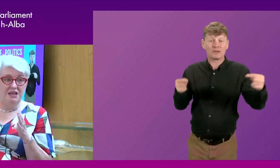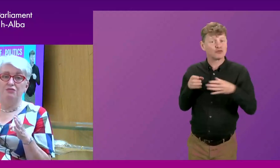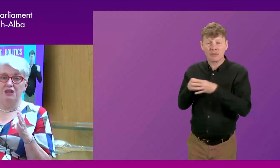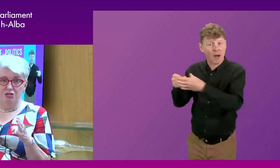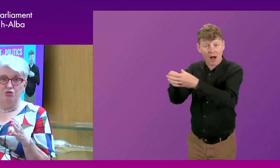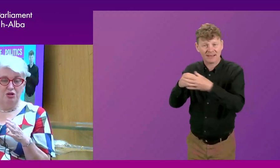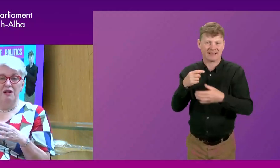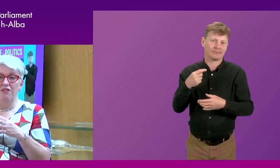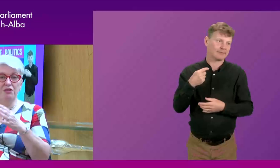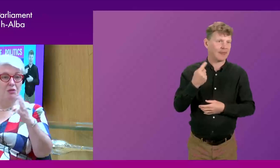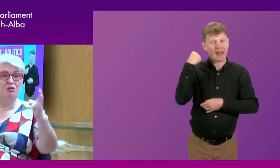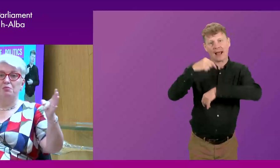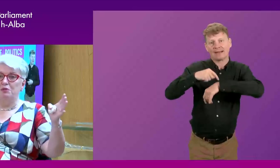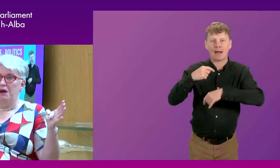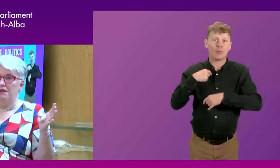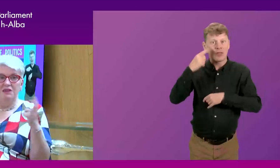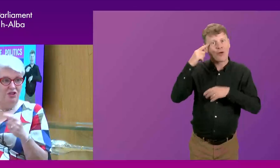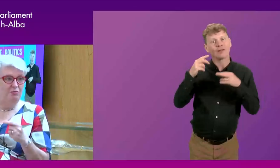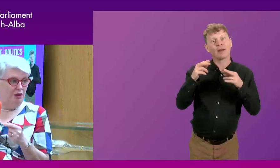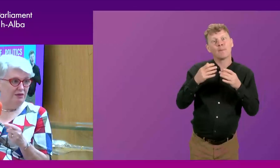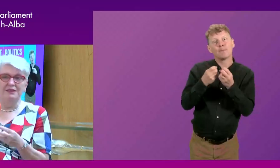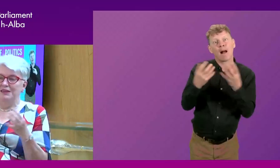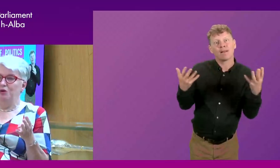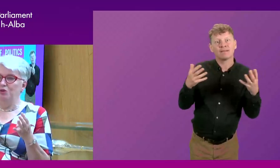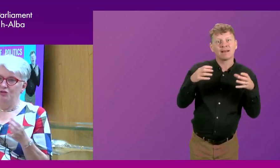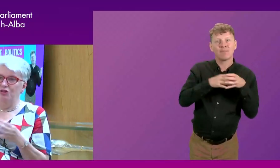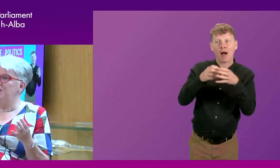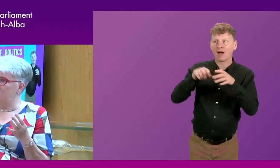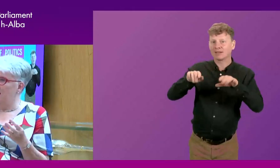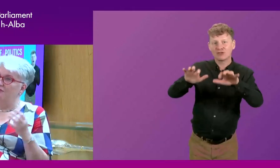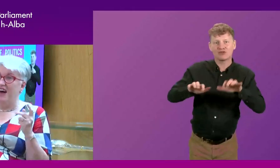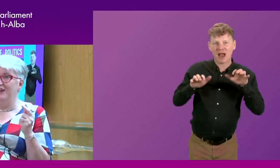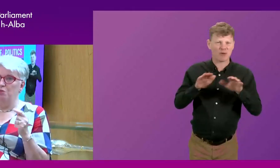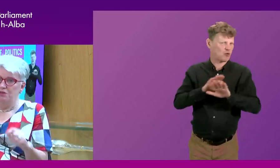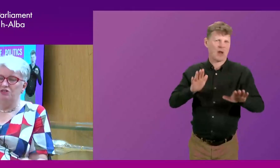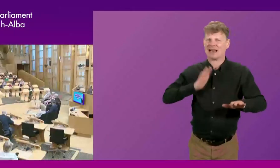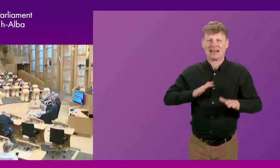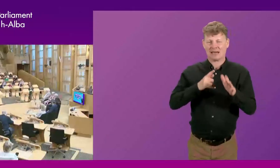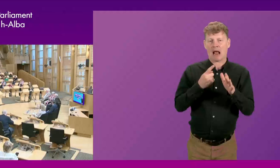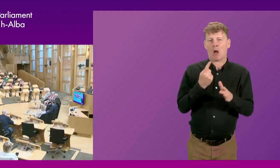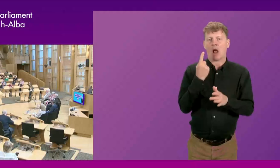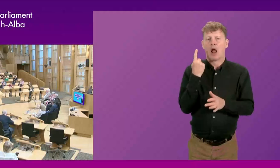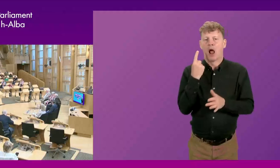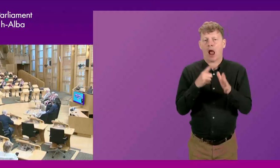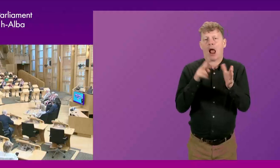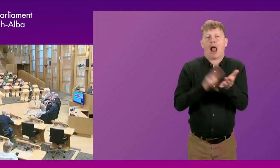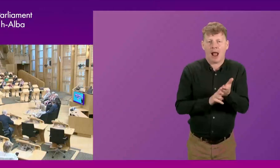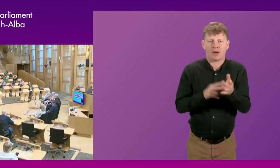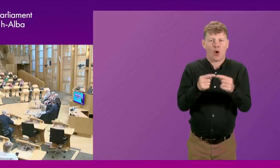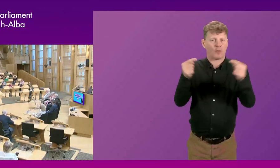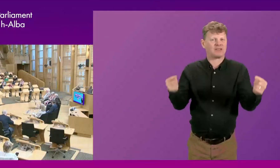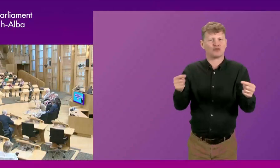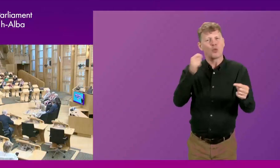We naively thought this multiple party chamber would not need to have an opposition, it would be collaborative.